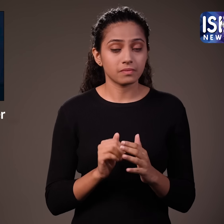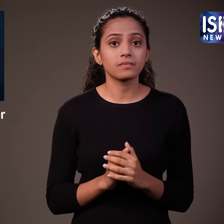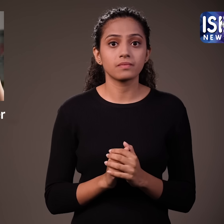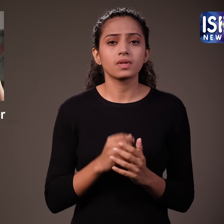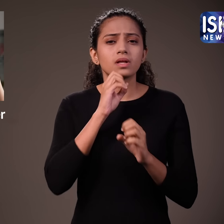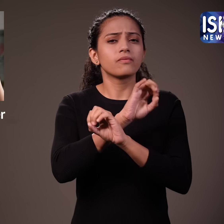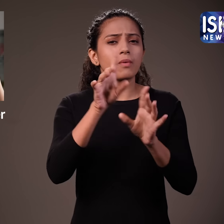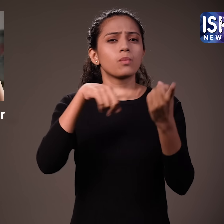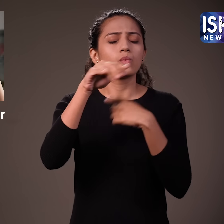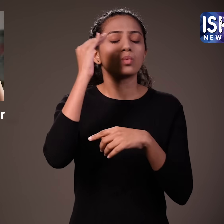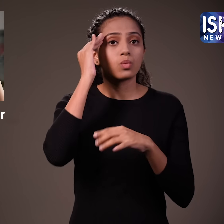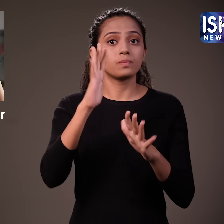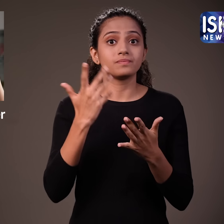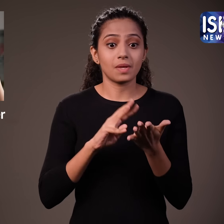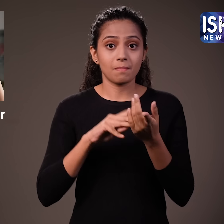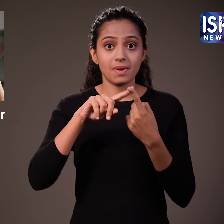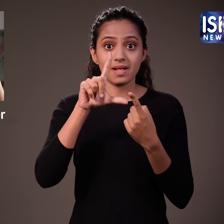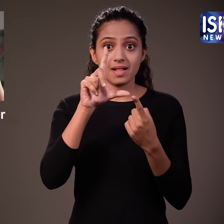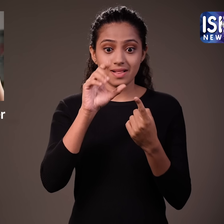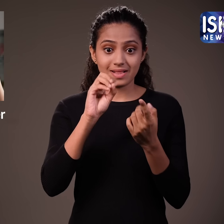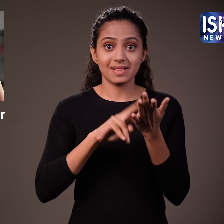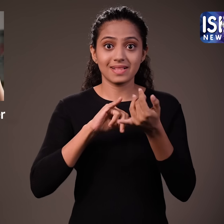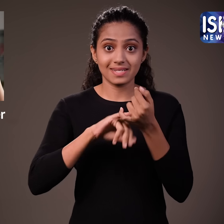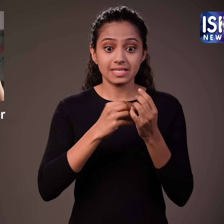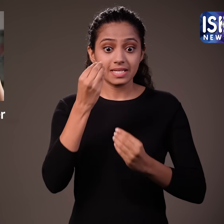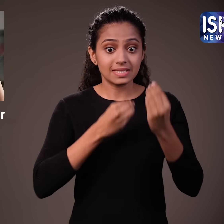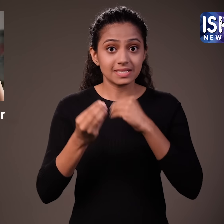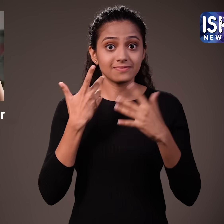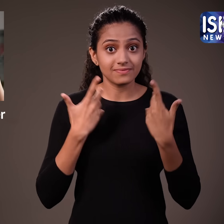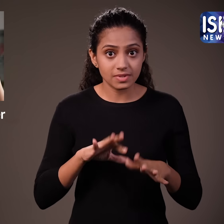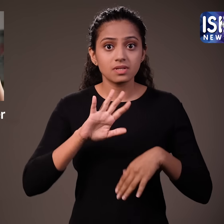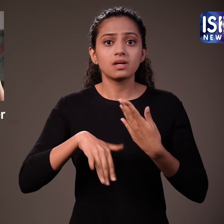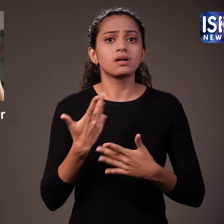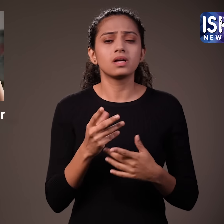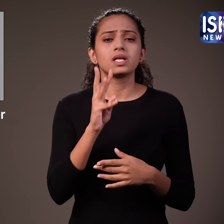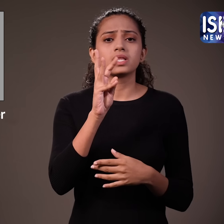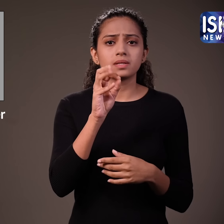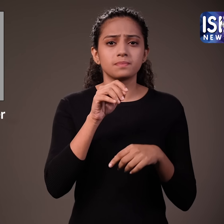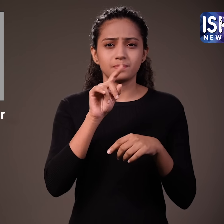It is recommended to drink water 30 minutes to 1 hour after eating melons.